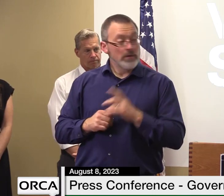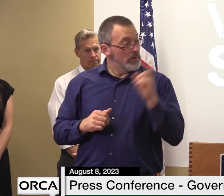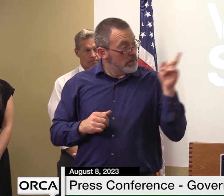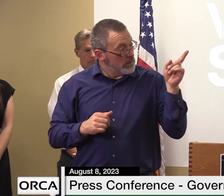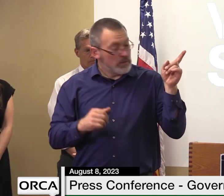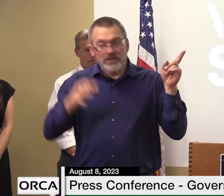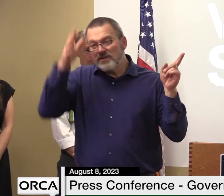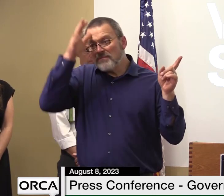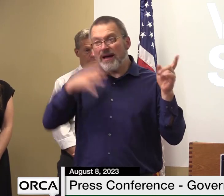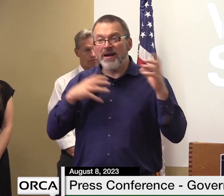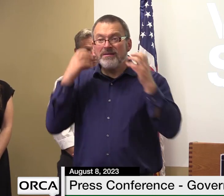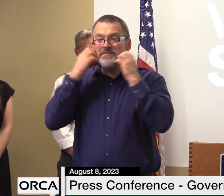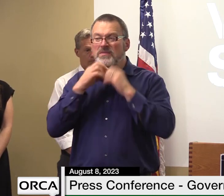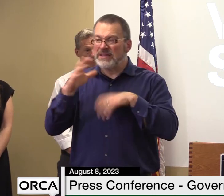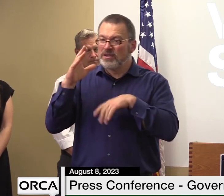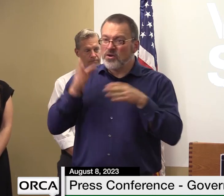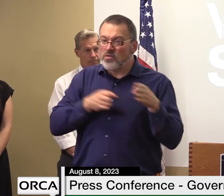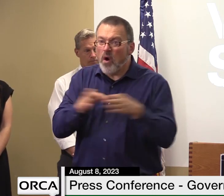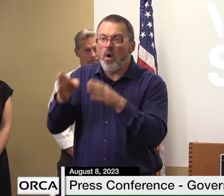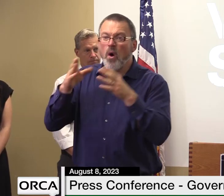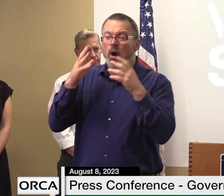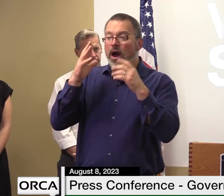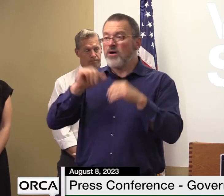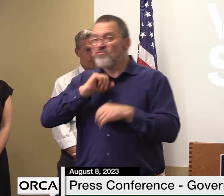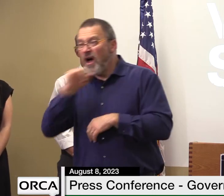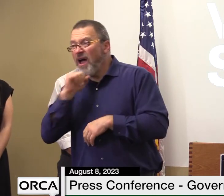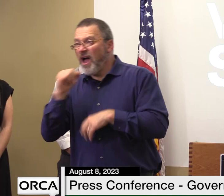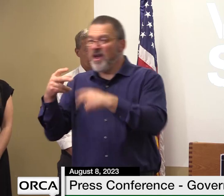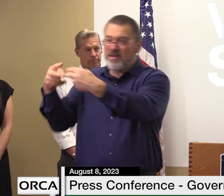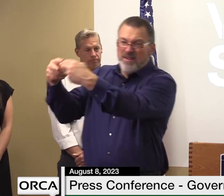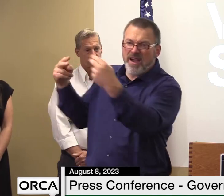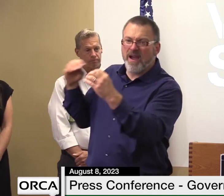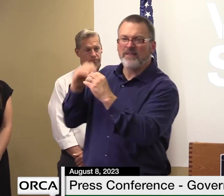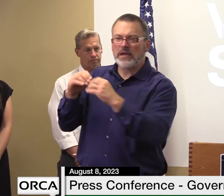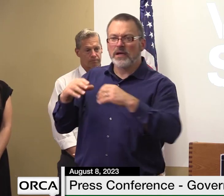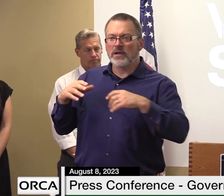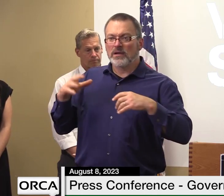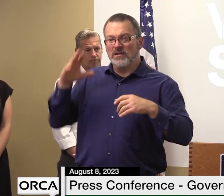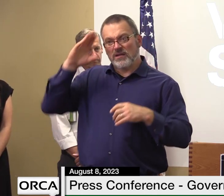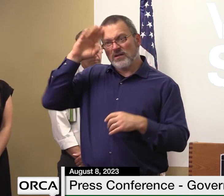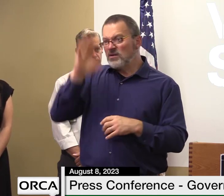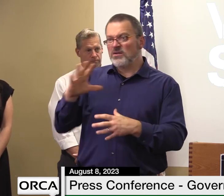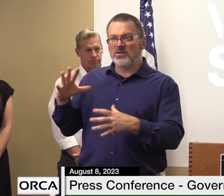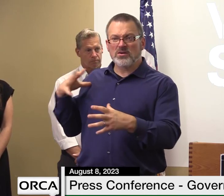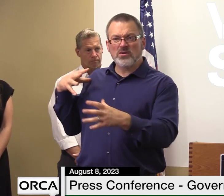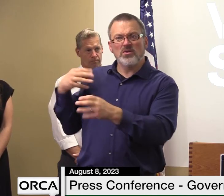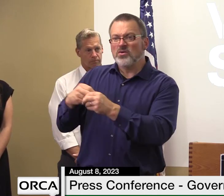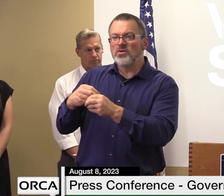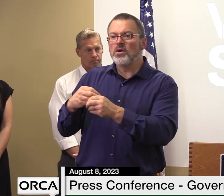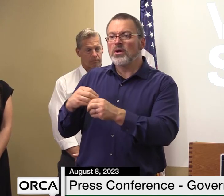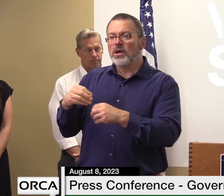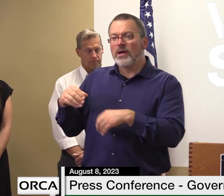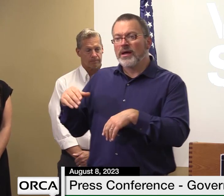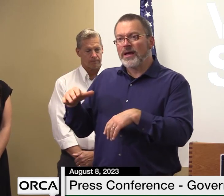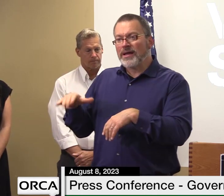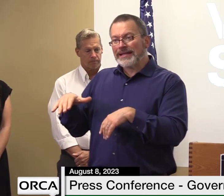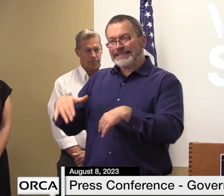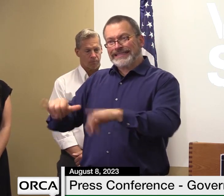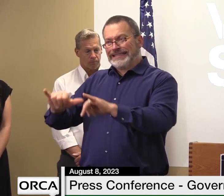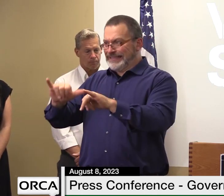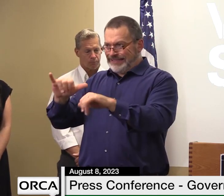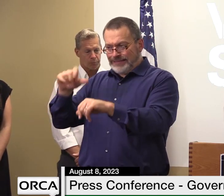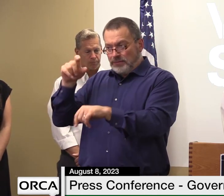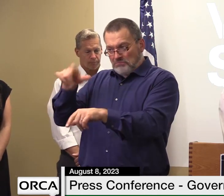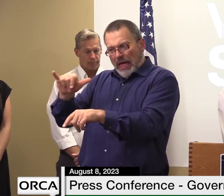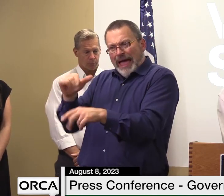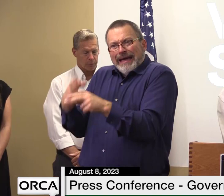forth and that's just in our you know response we still have permanent permanent work to do that